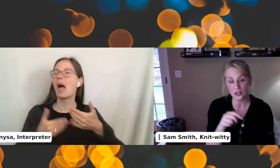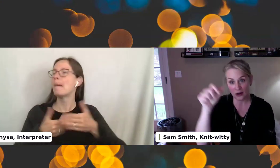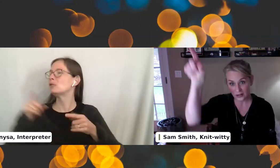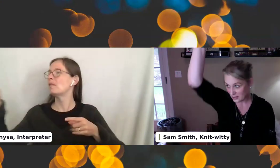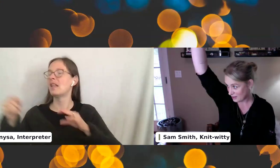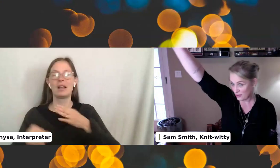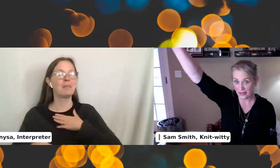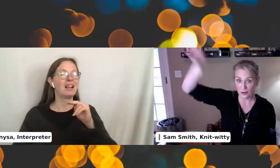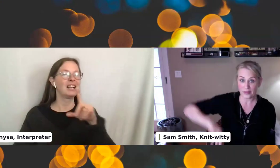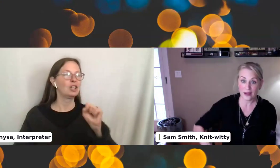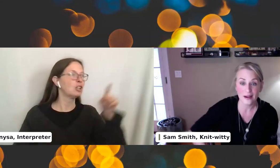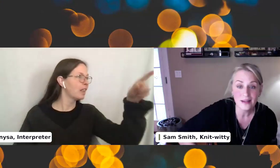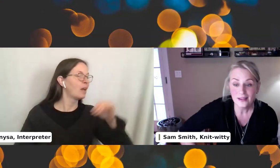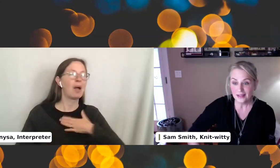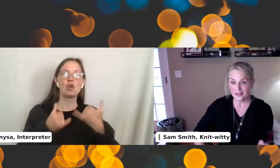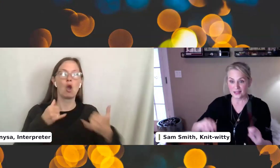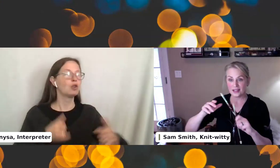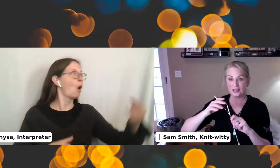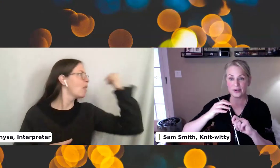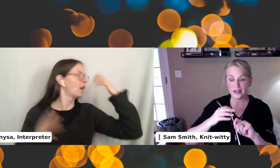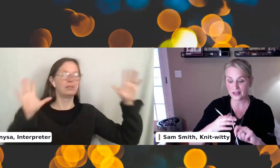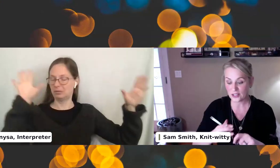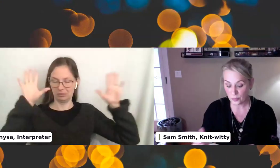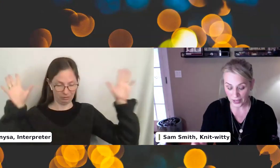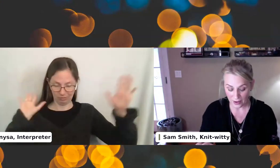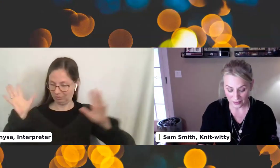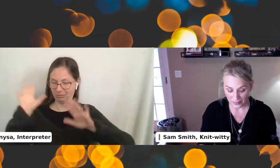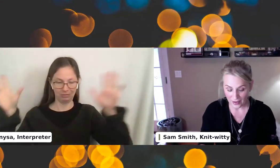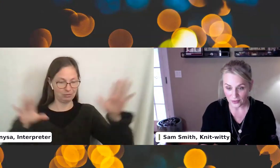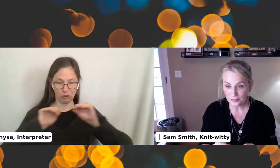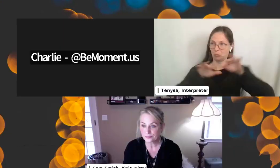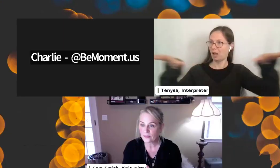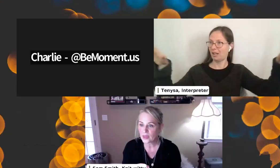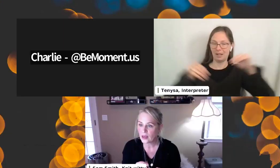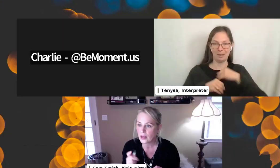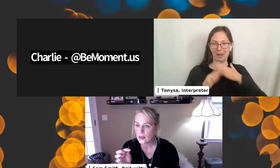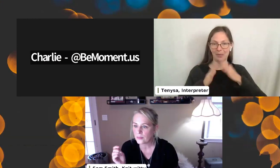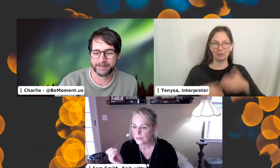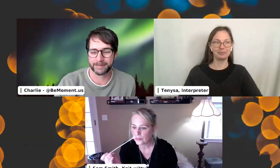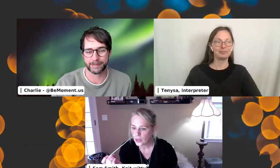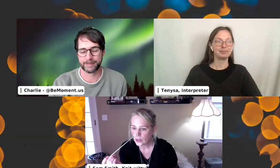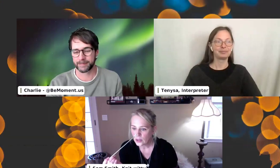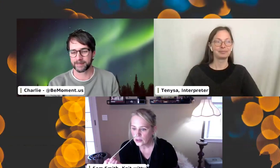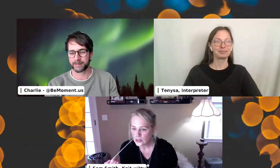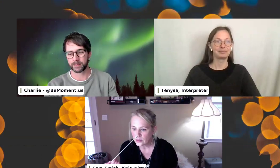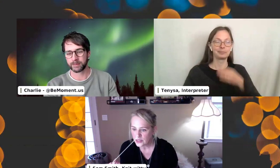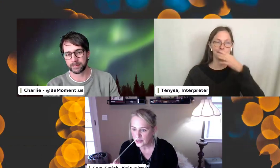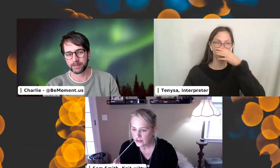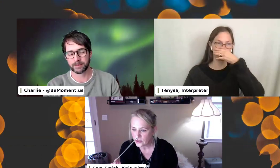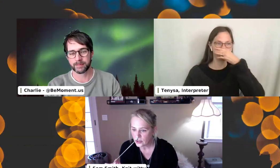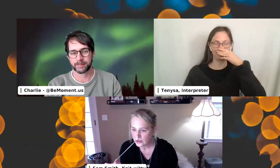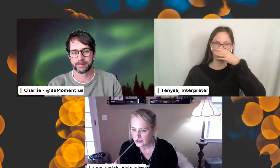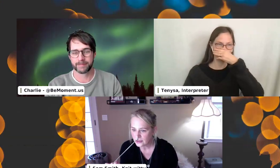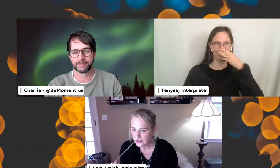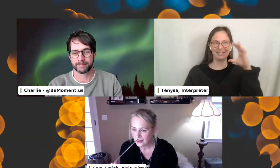in there and the yarns and the other thing over there. It's, it's very spread out around the house. Um, does someone say